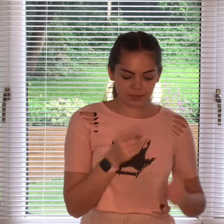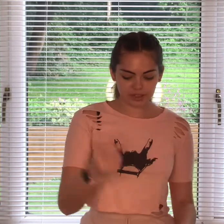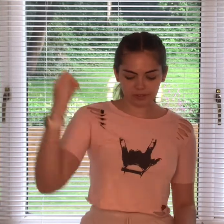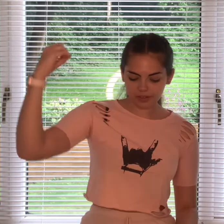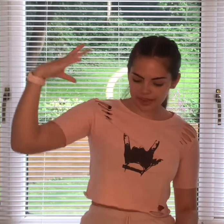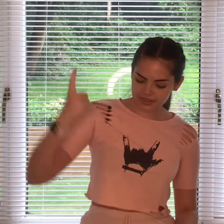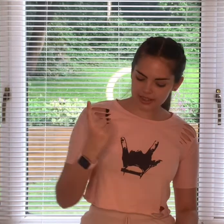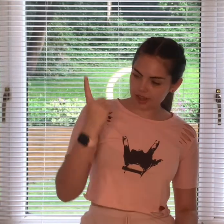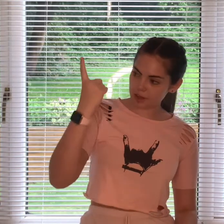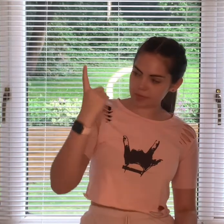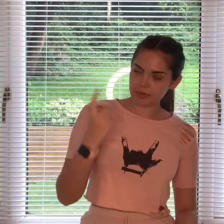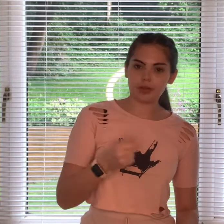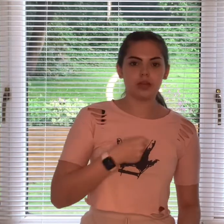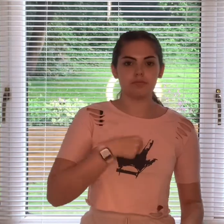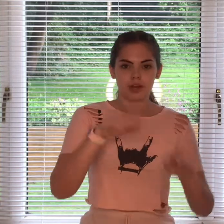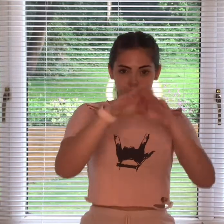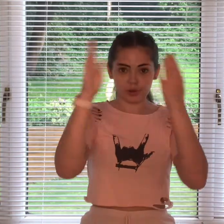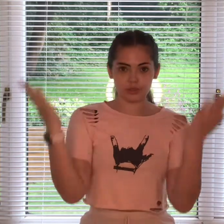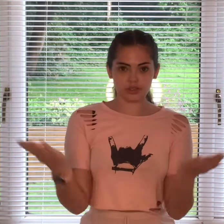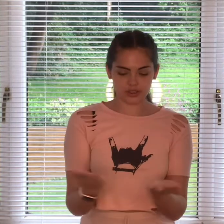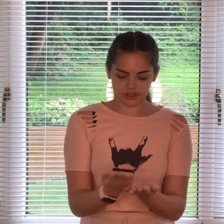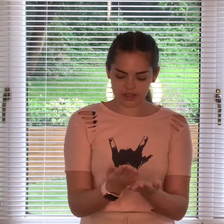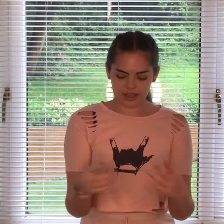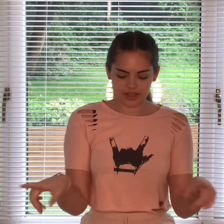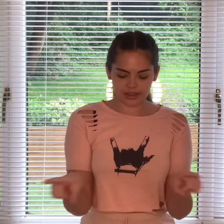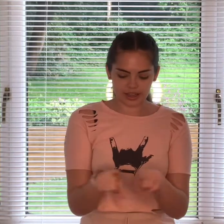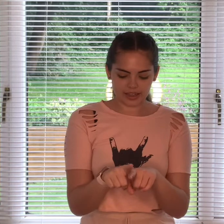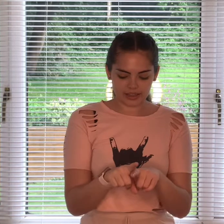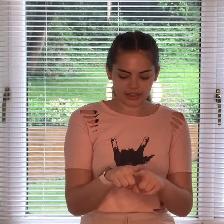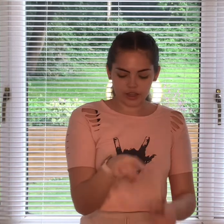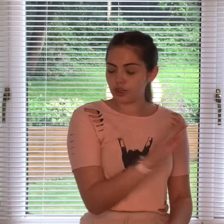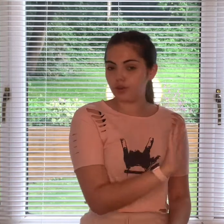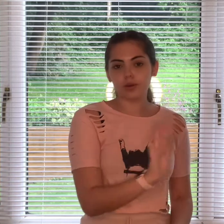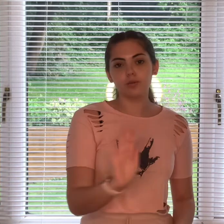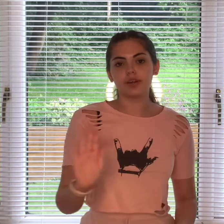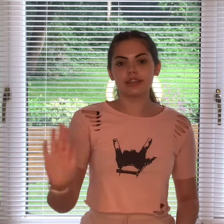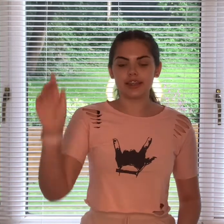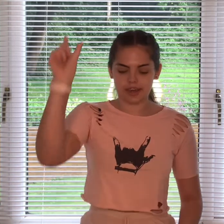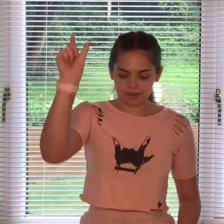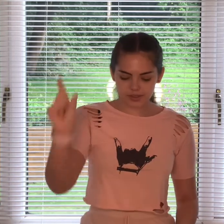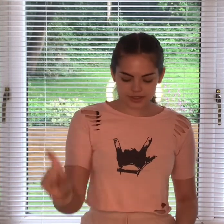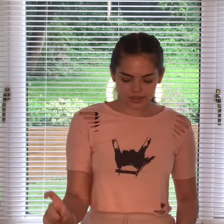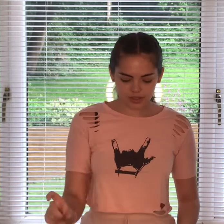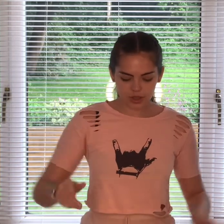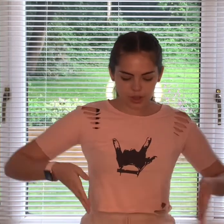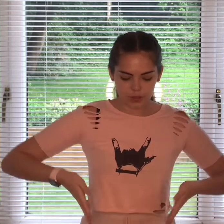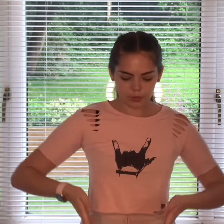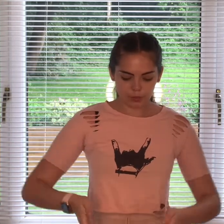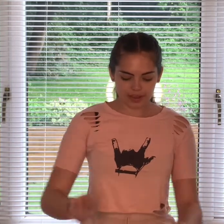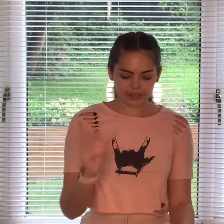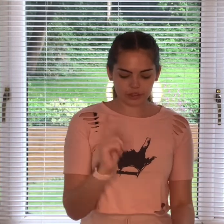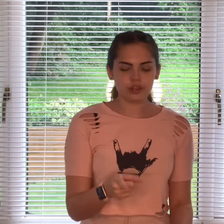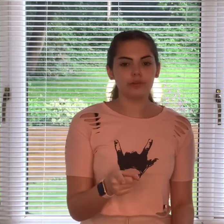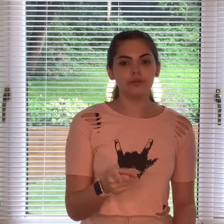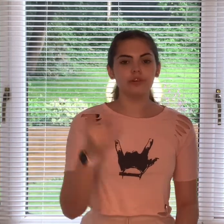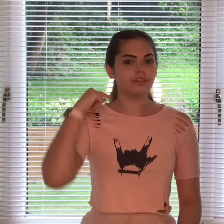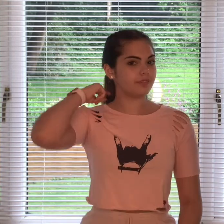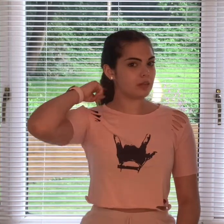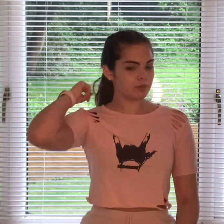you light up my world like nobody else the way that you flip your